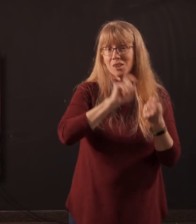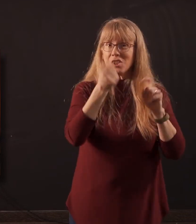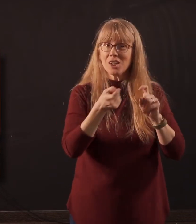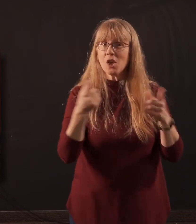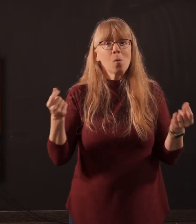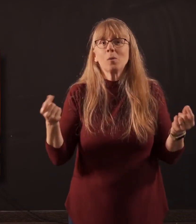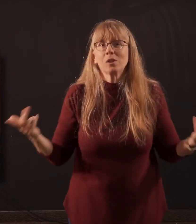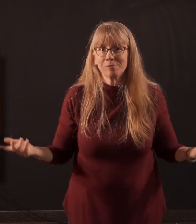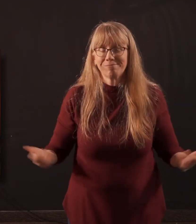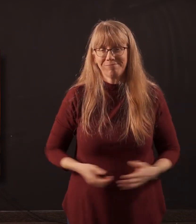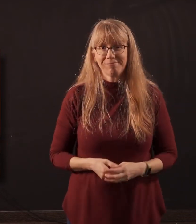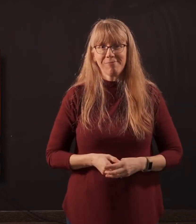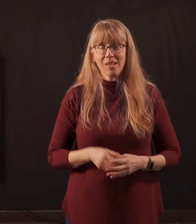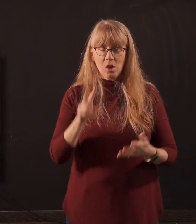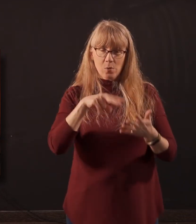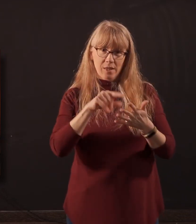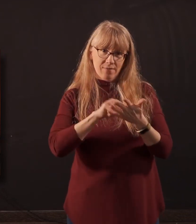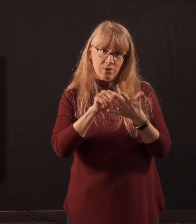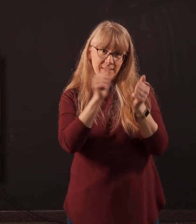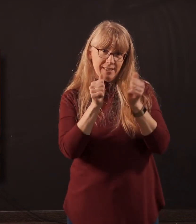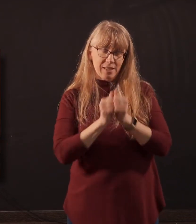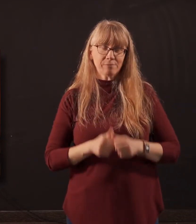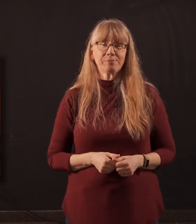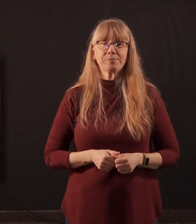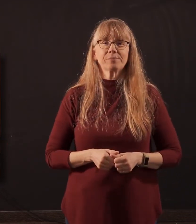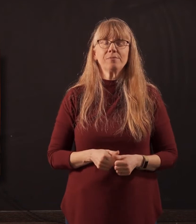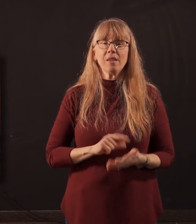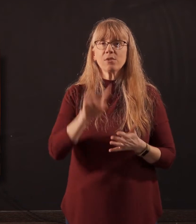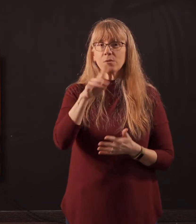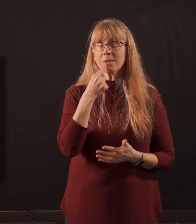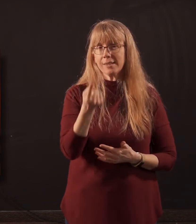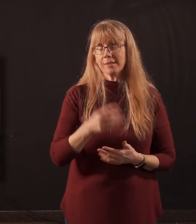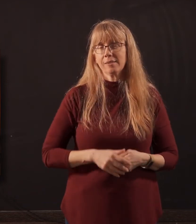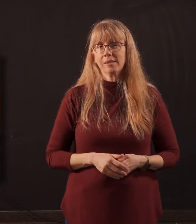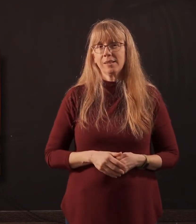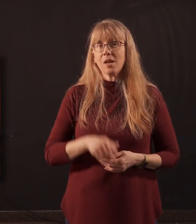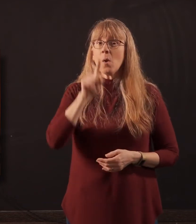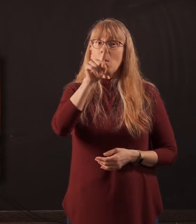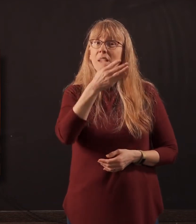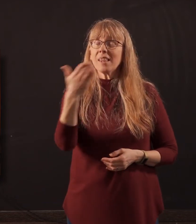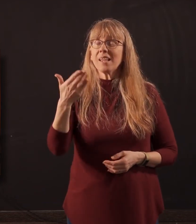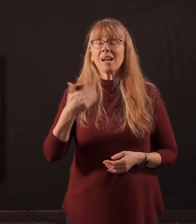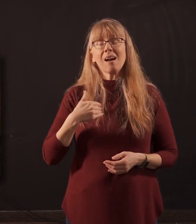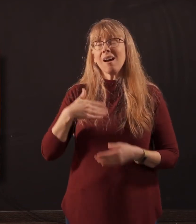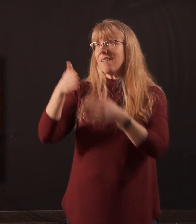do we do? Let's read these two verses together. Verse 4, it says this, One thing have I asked of the Lord